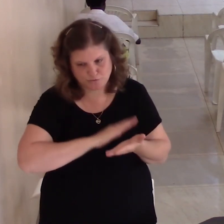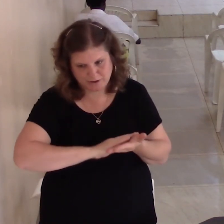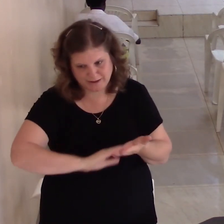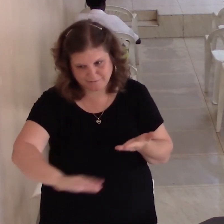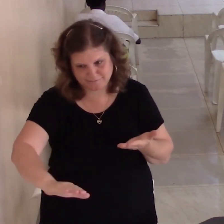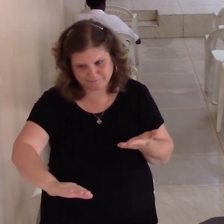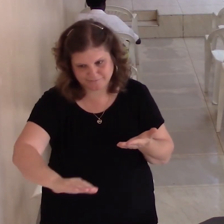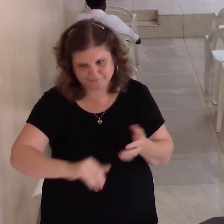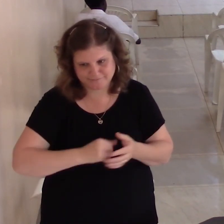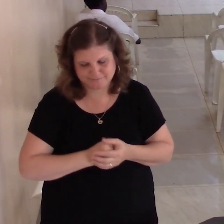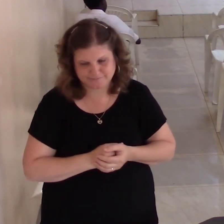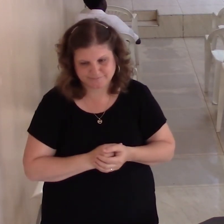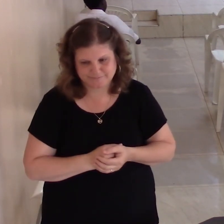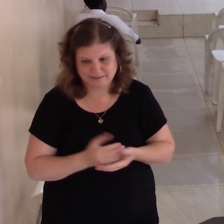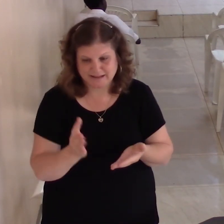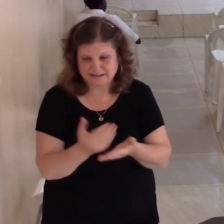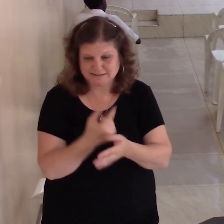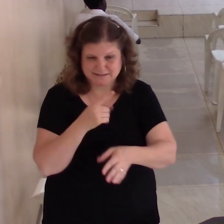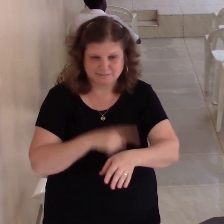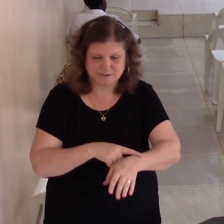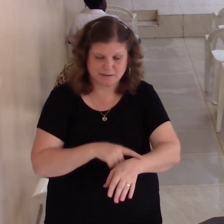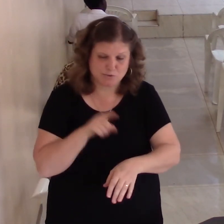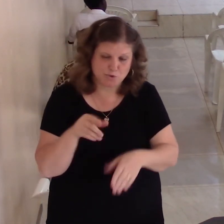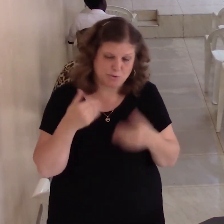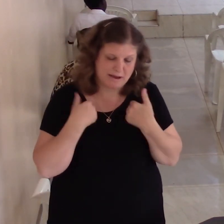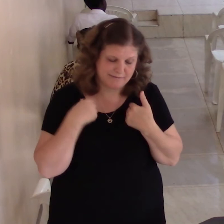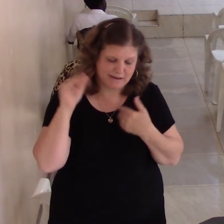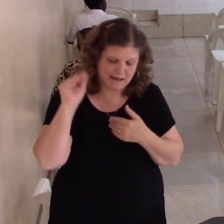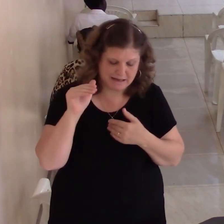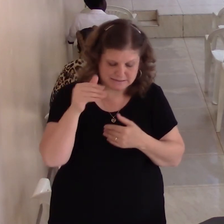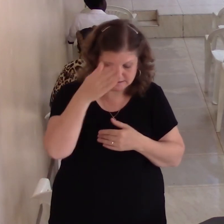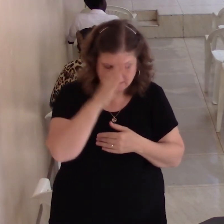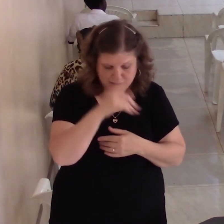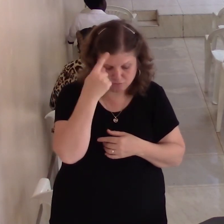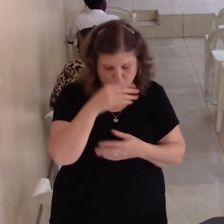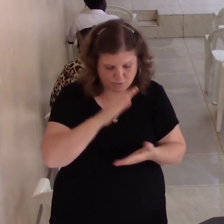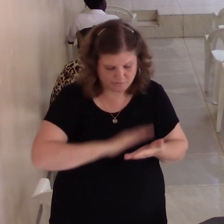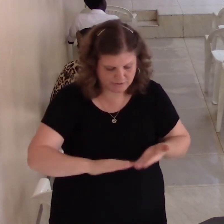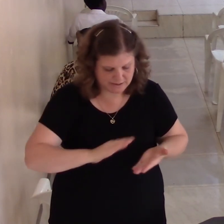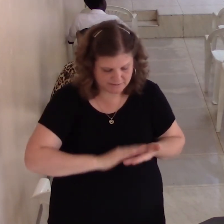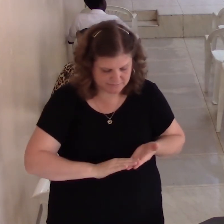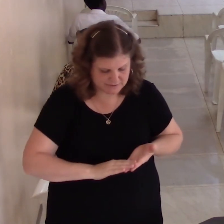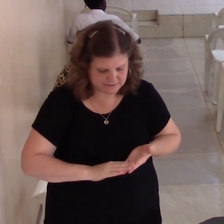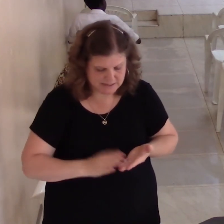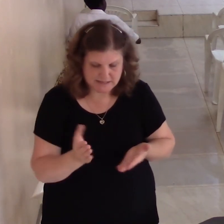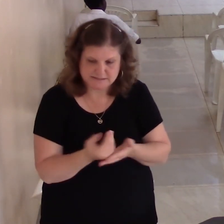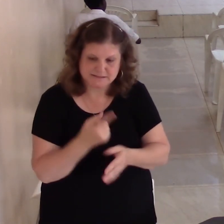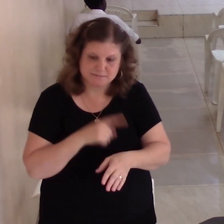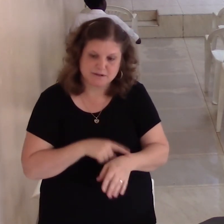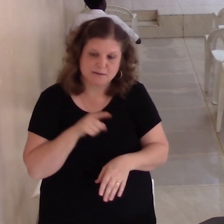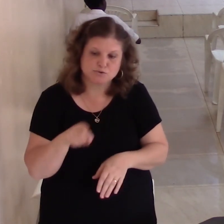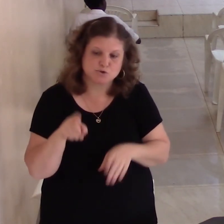sometimes we have to ask God to let forgive us but also sometimes you need to be the one to be your mothers also